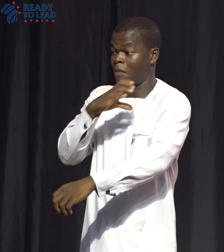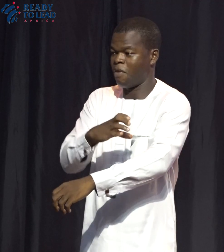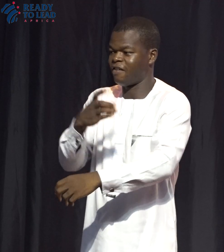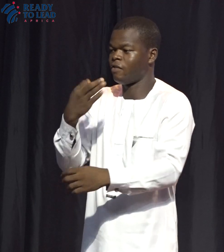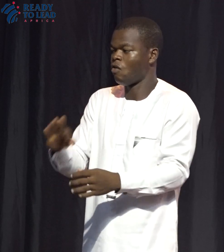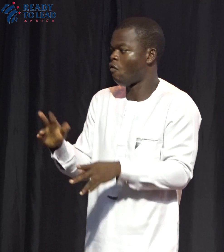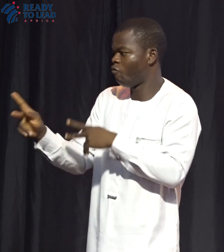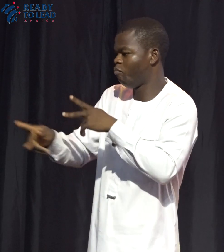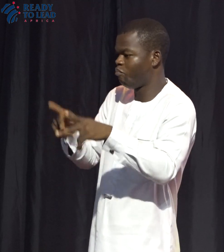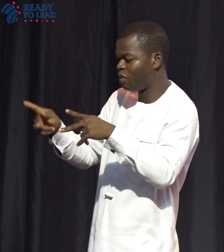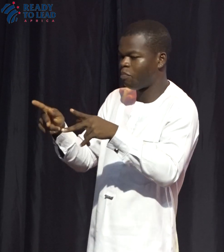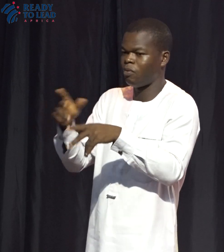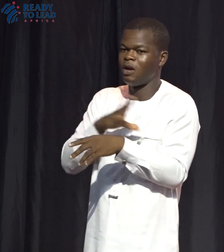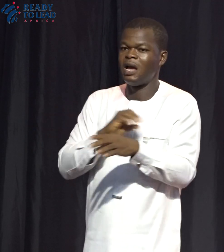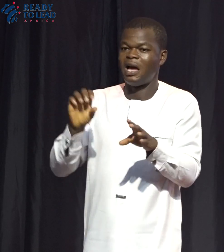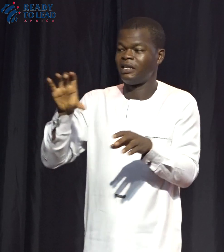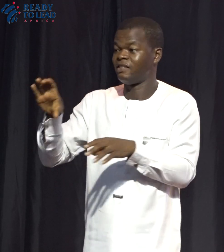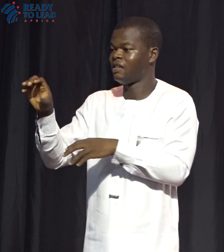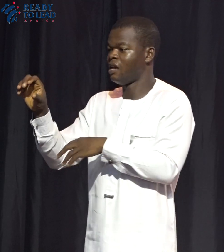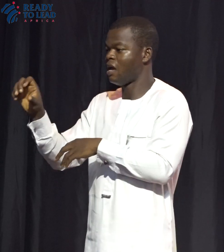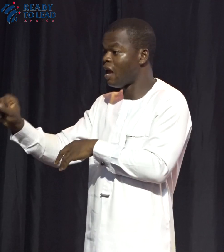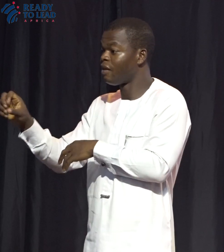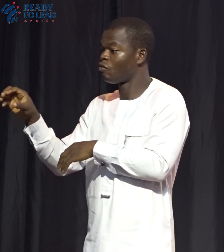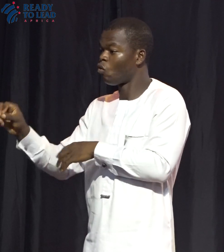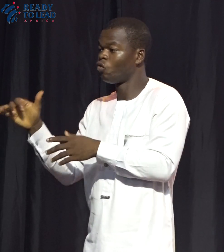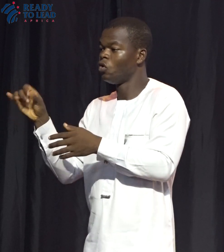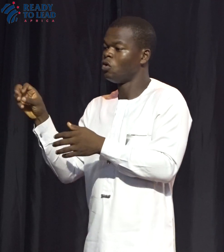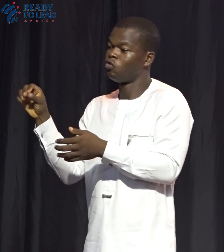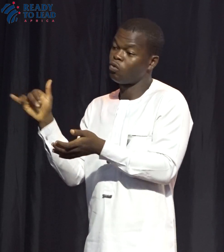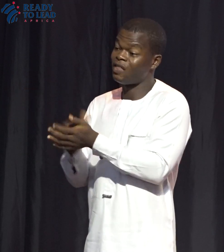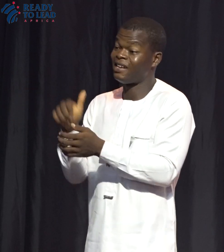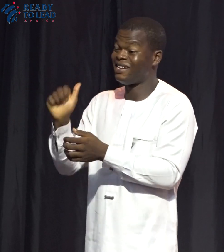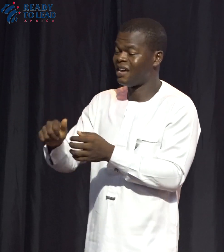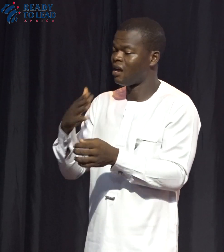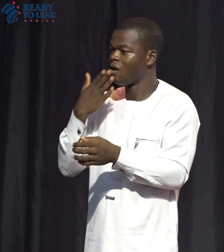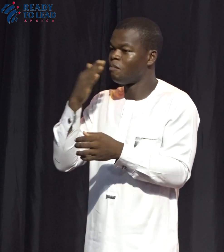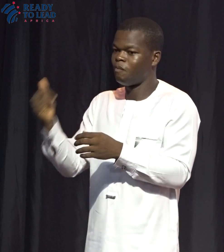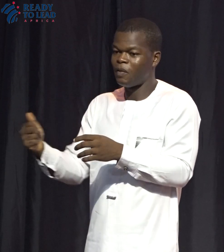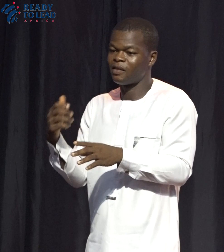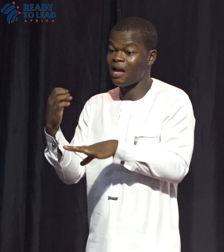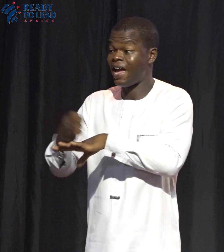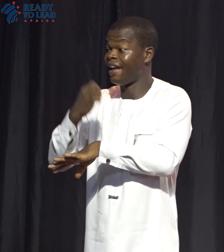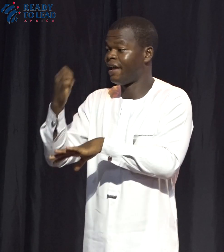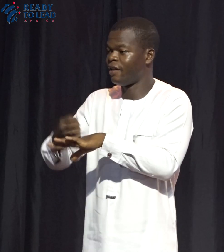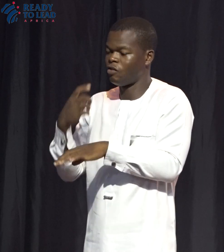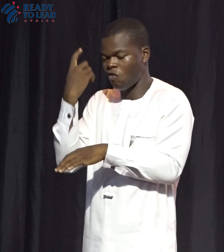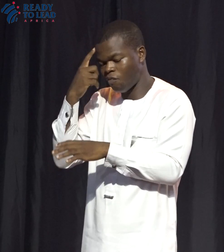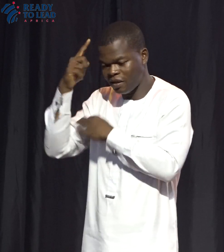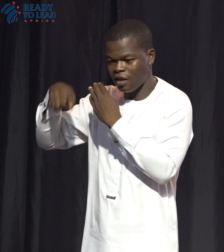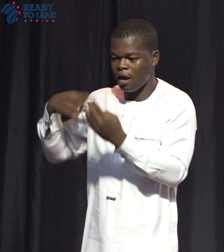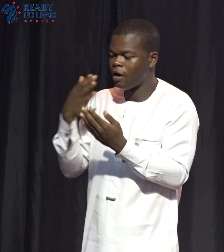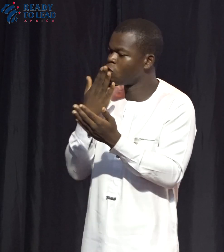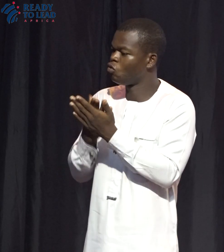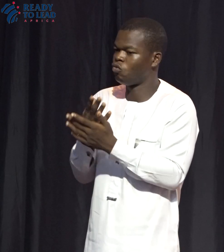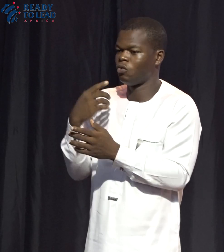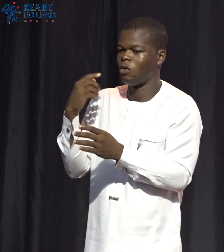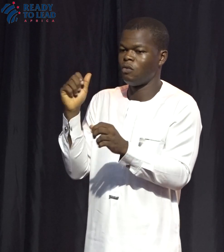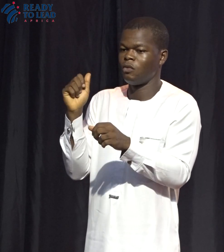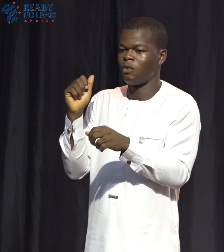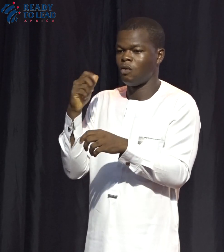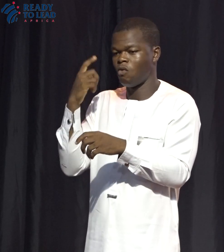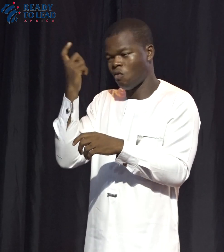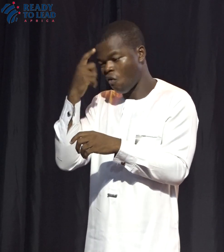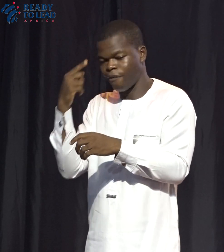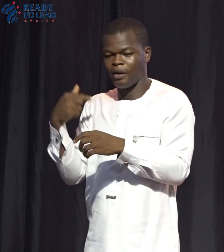and civil society organizations so that they can better engage government around good governance. And we